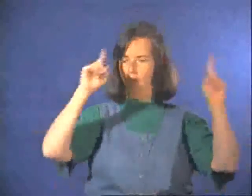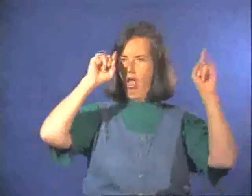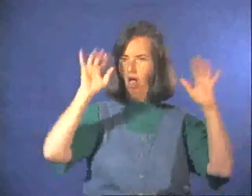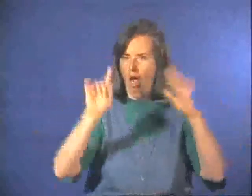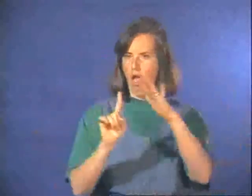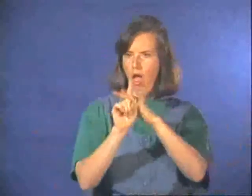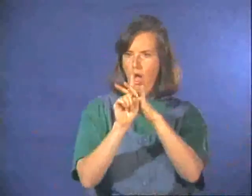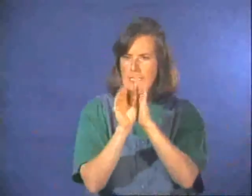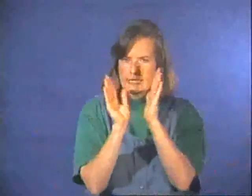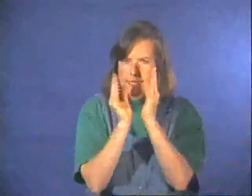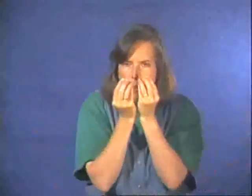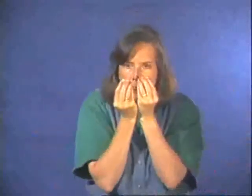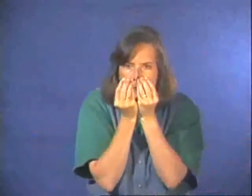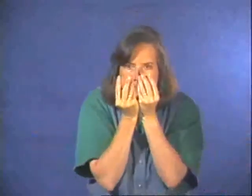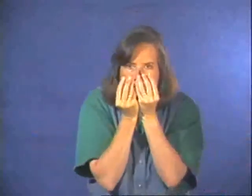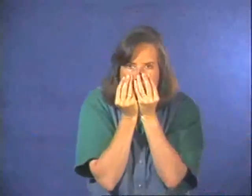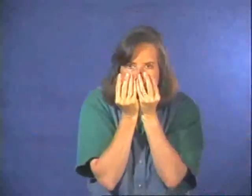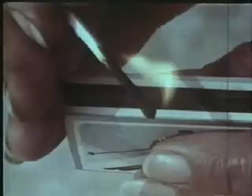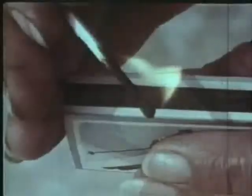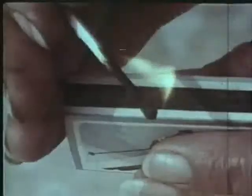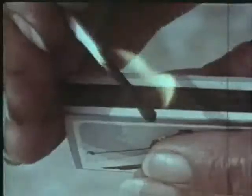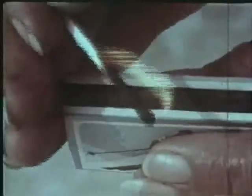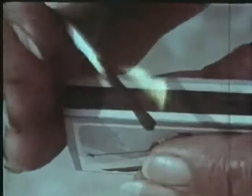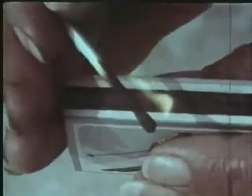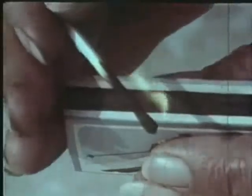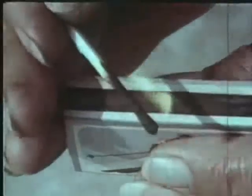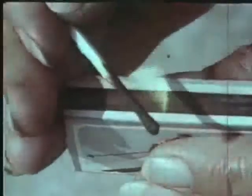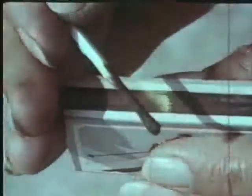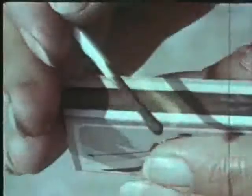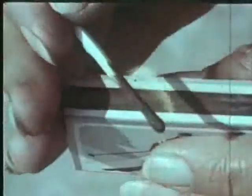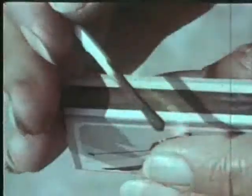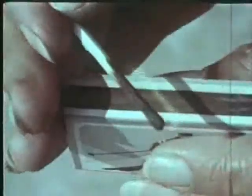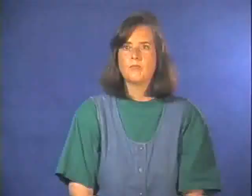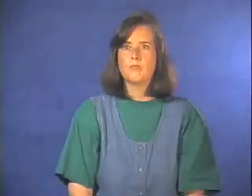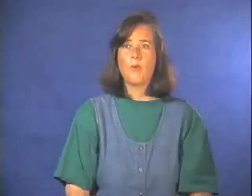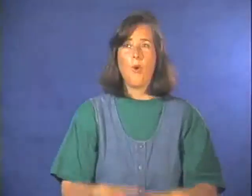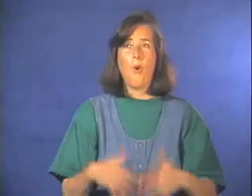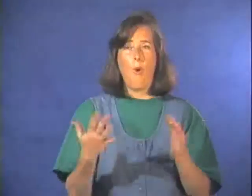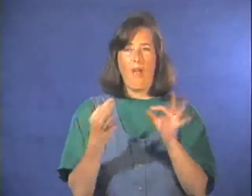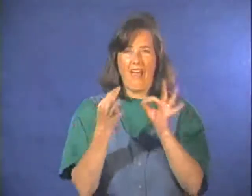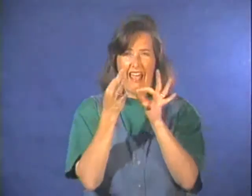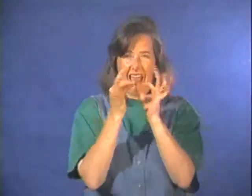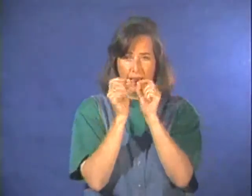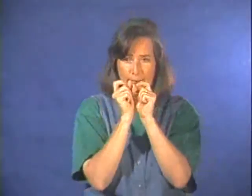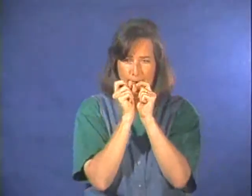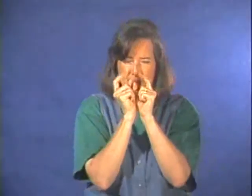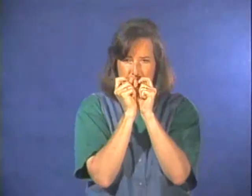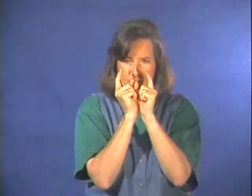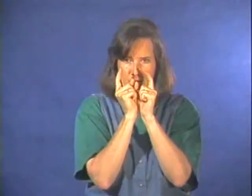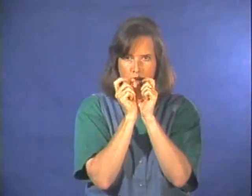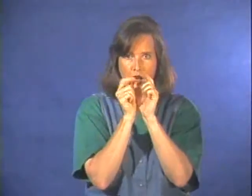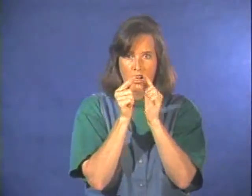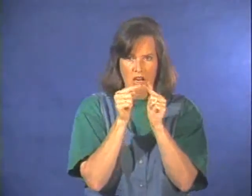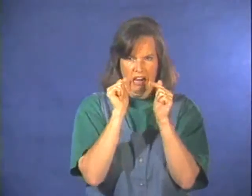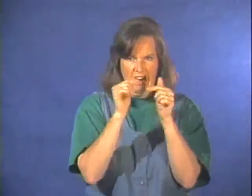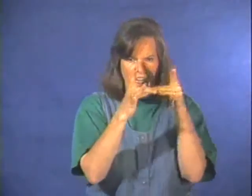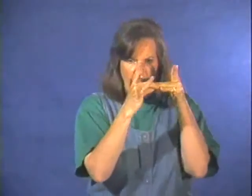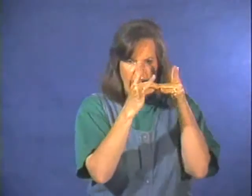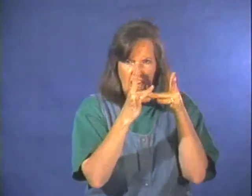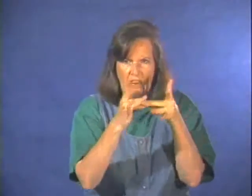And the first thing you know, a very small flame or a tiny spark